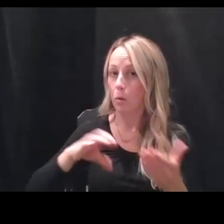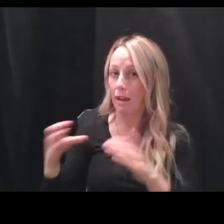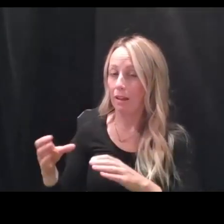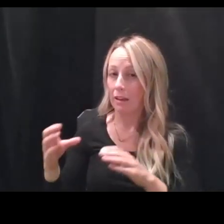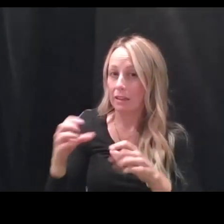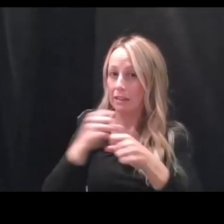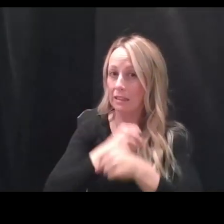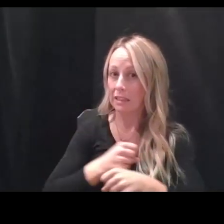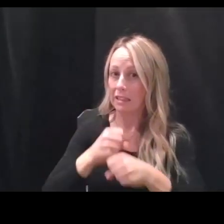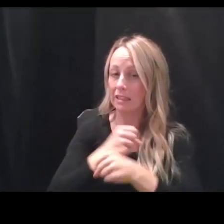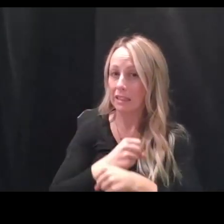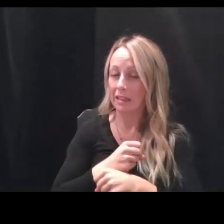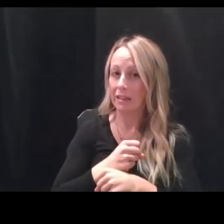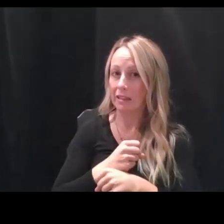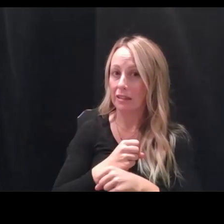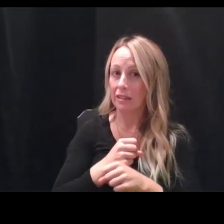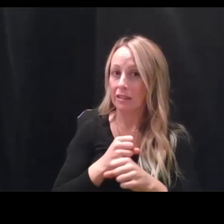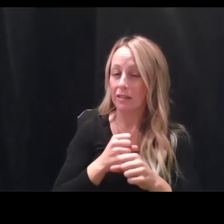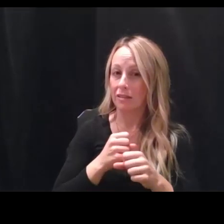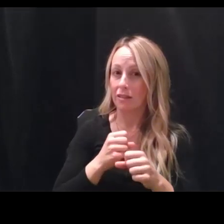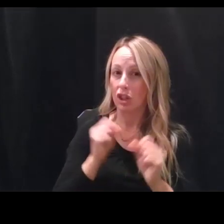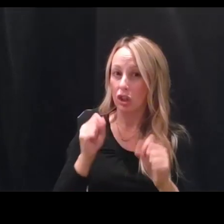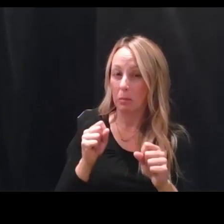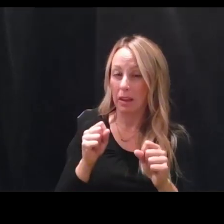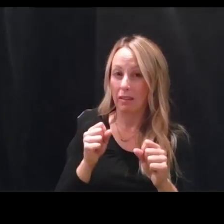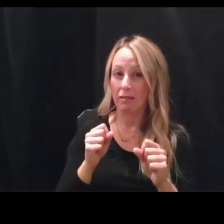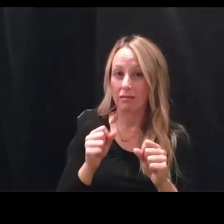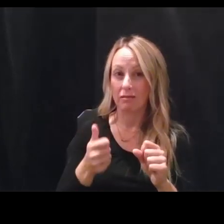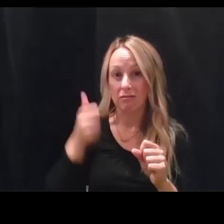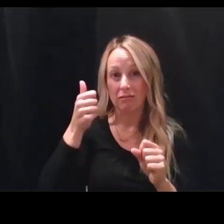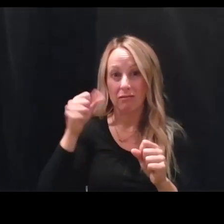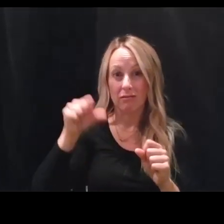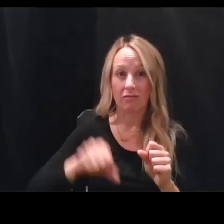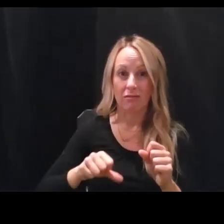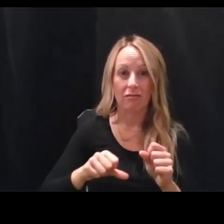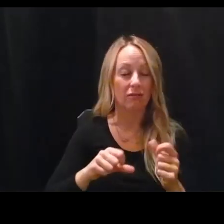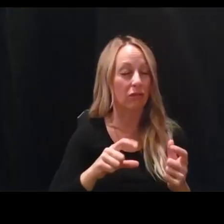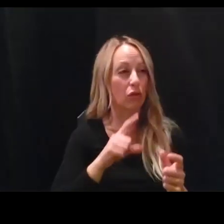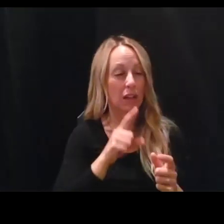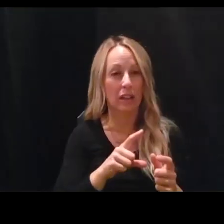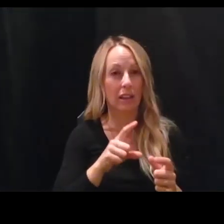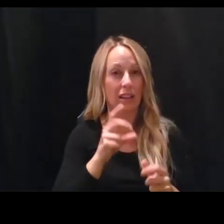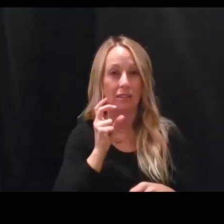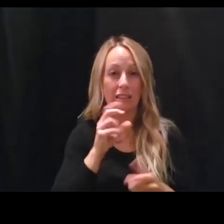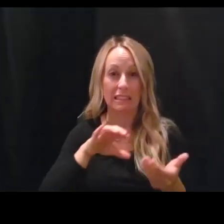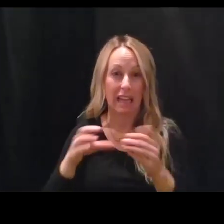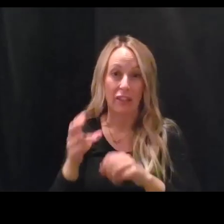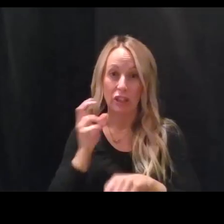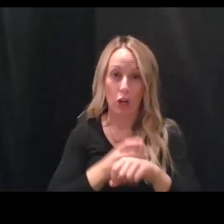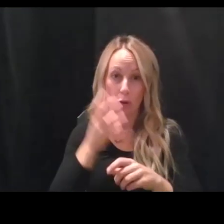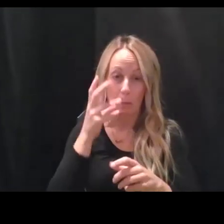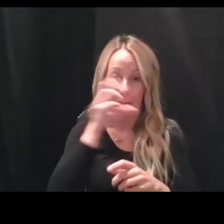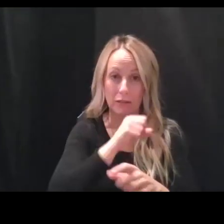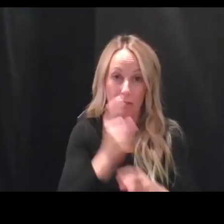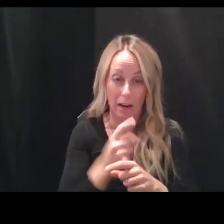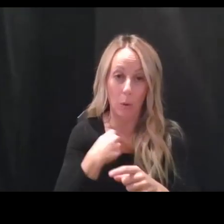a larger prevalence of that compared to what we know of? Well, death is a hard endpoint. It's hard to miss. So we,